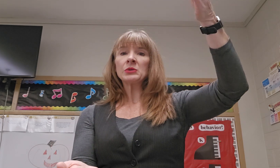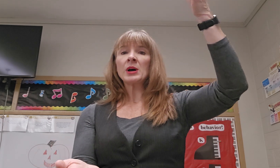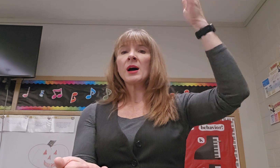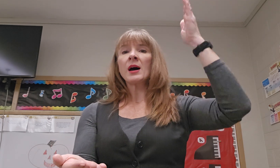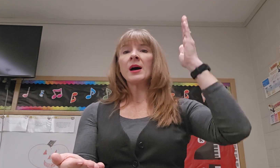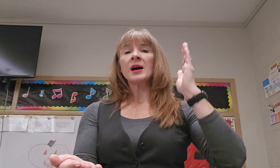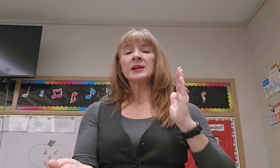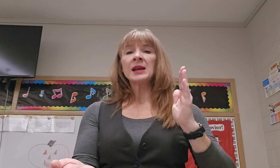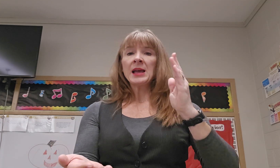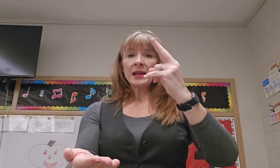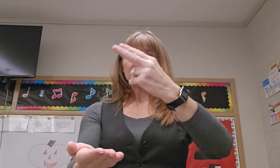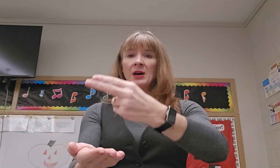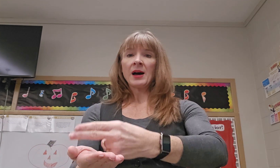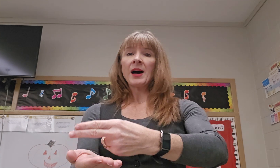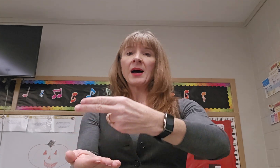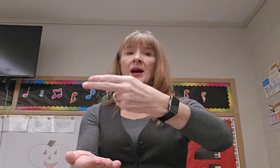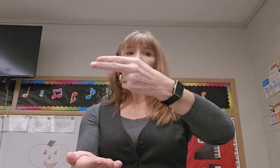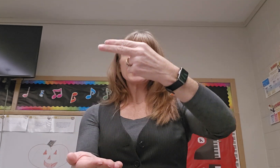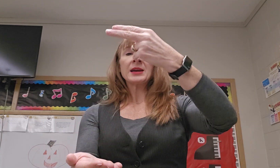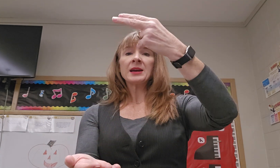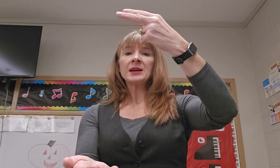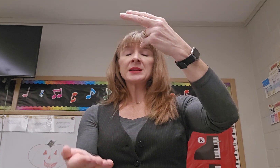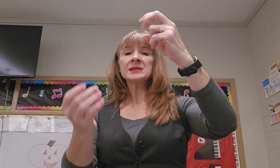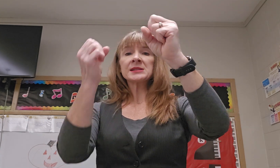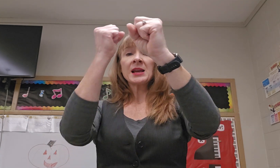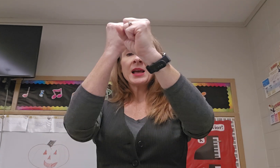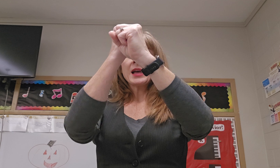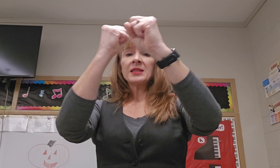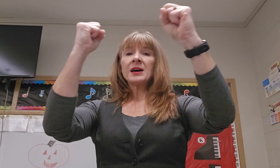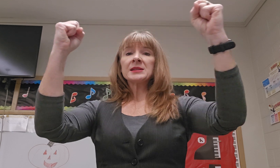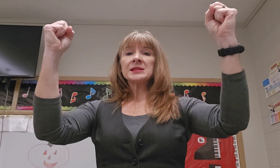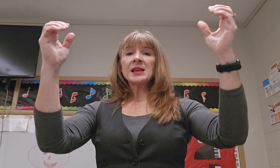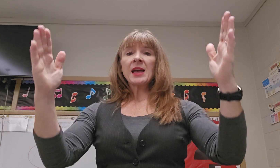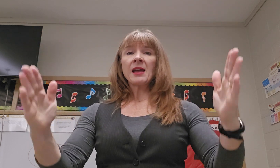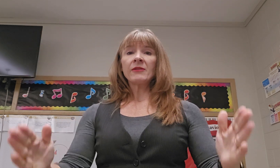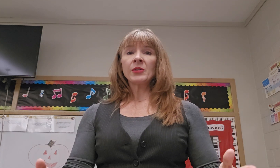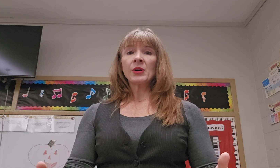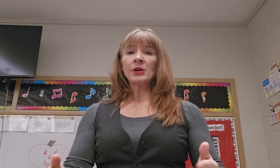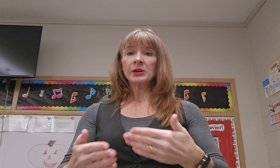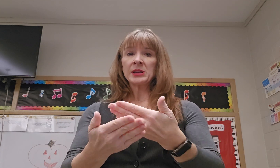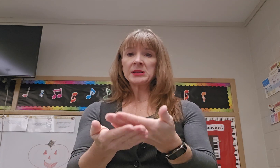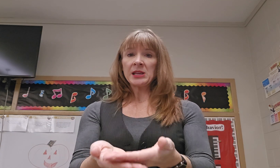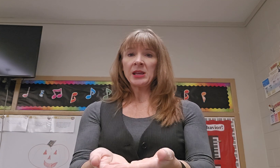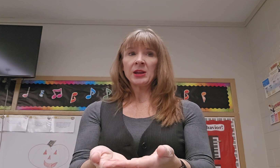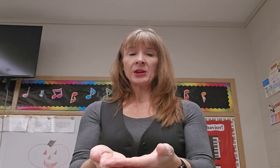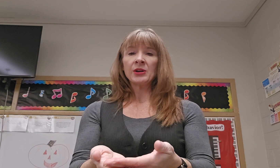God in the highest, the Savior is here,